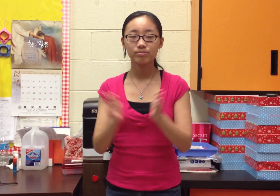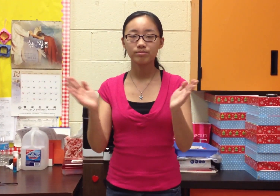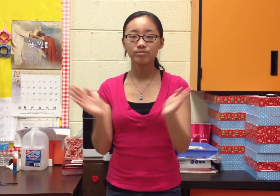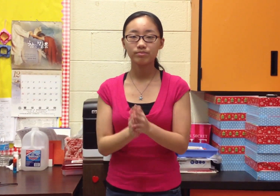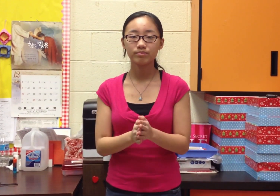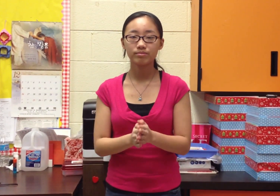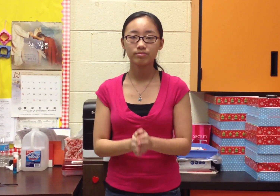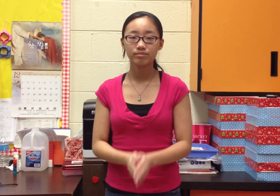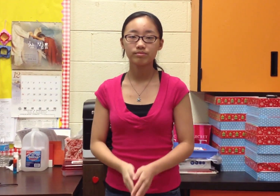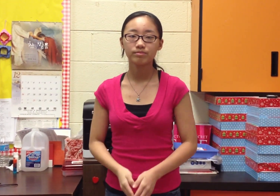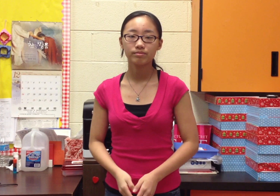kingdom